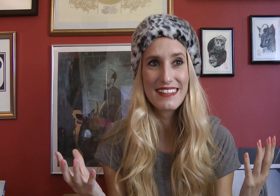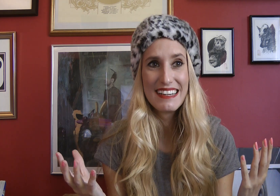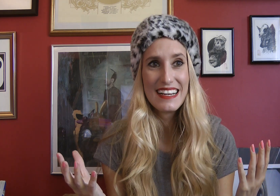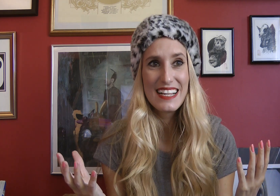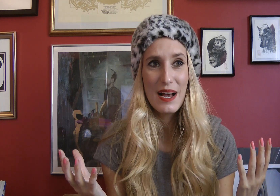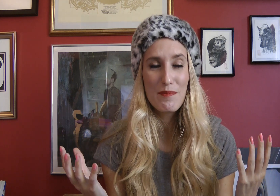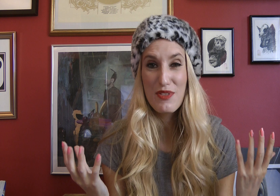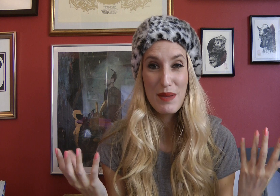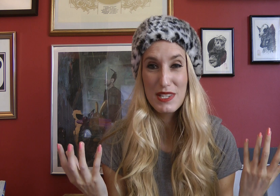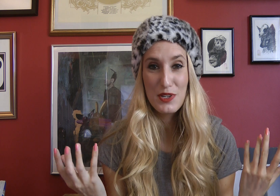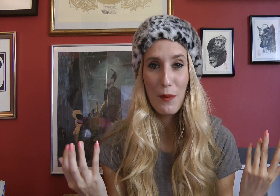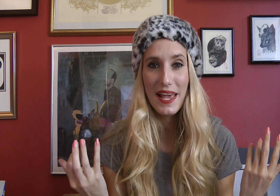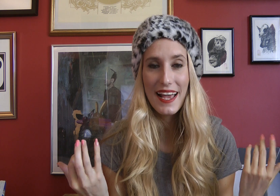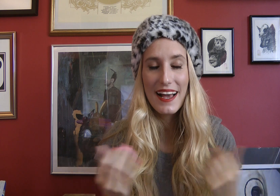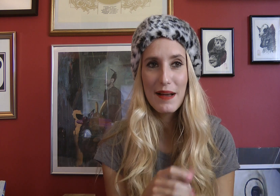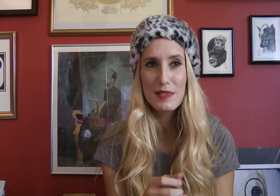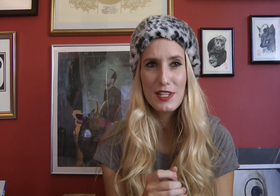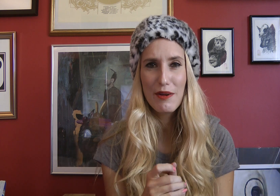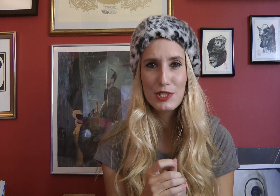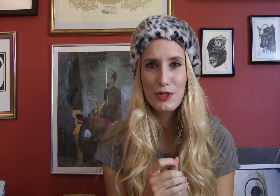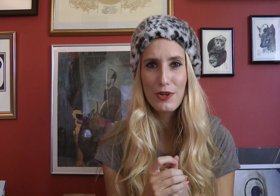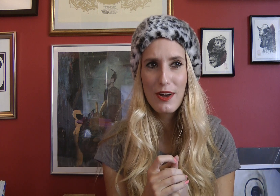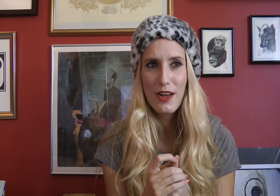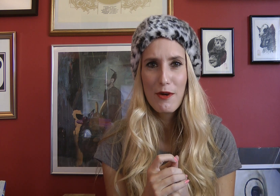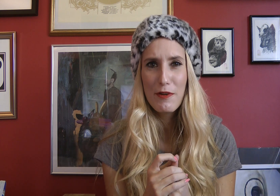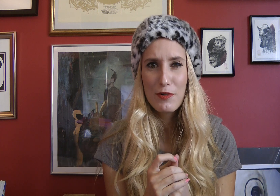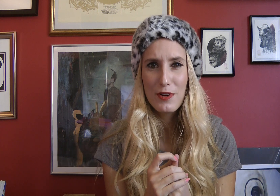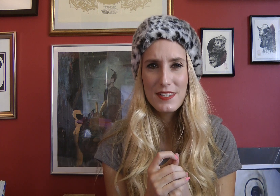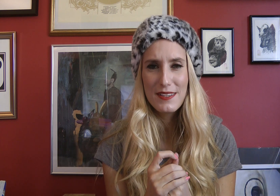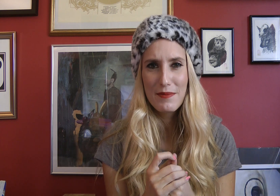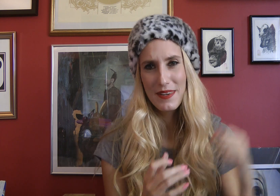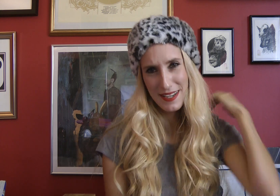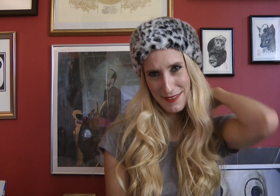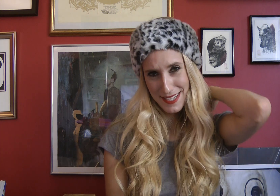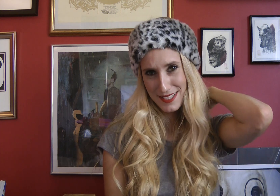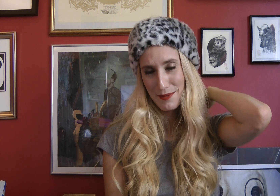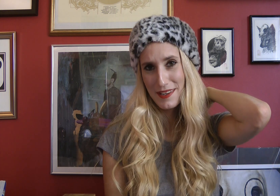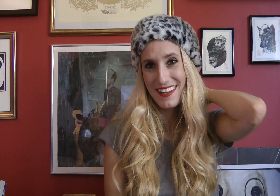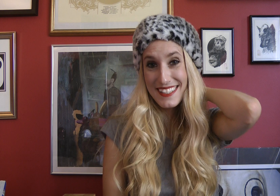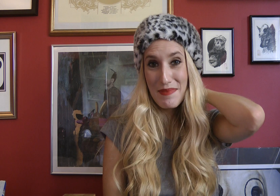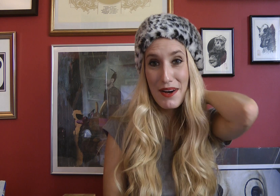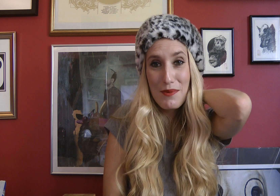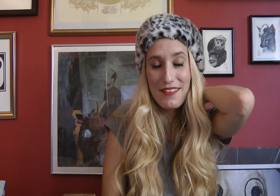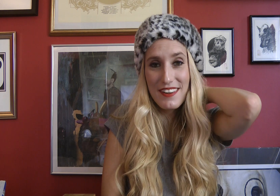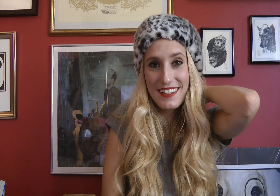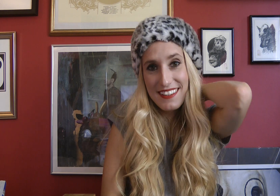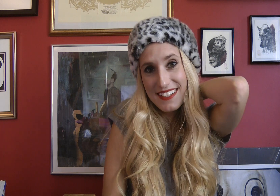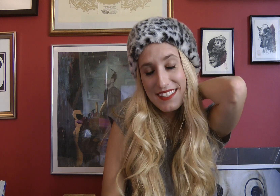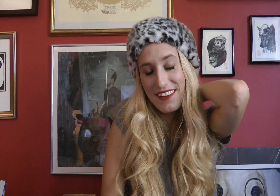theme, this topic. So I'm sure we've all got some kind of things that we would like some help with regarding this. So